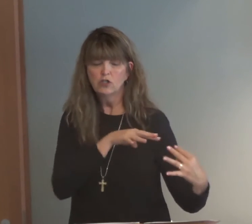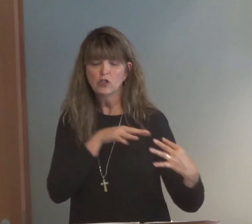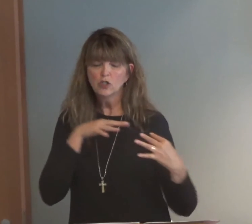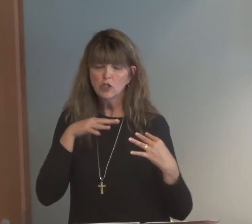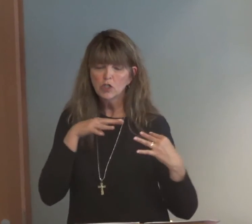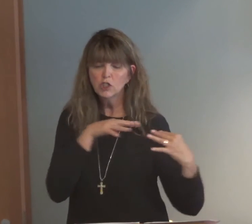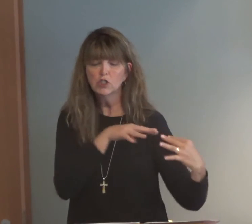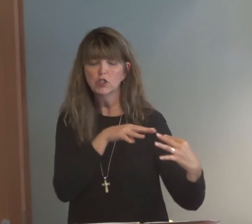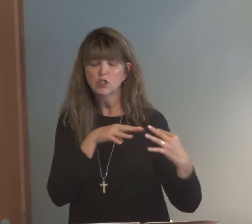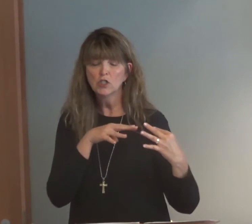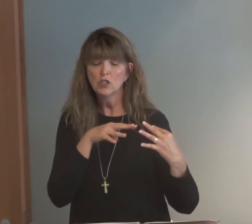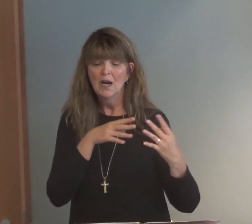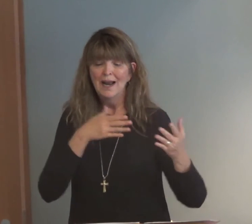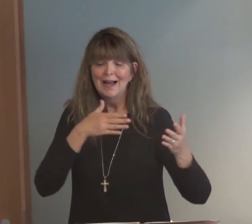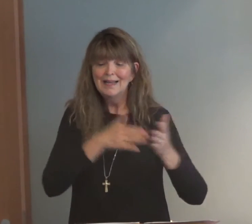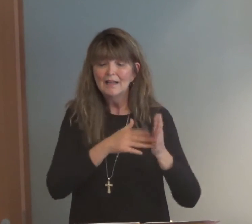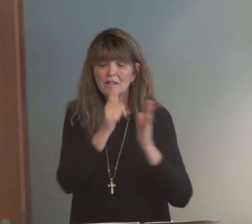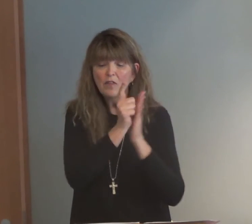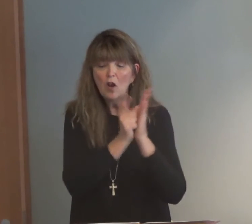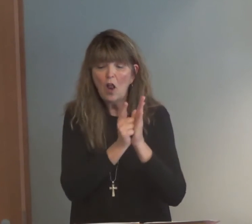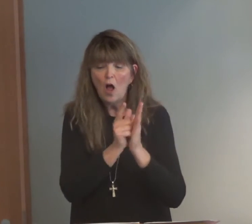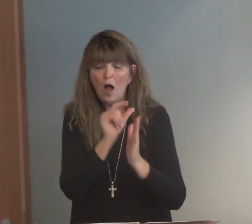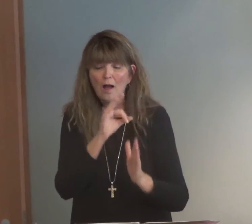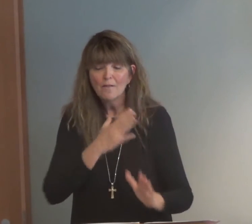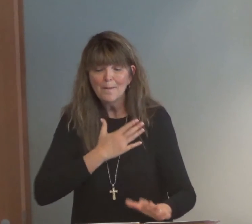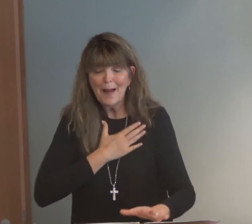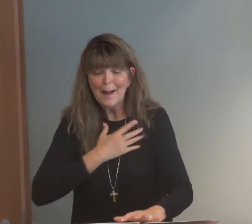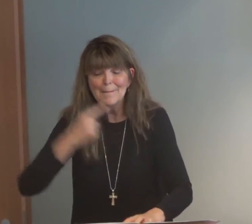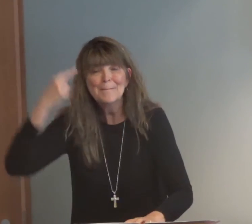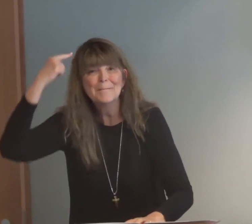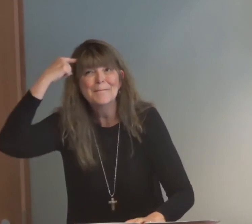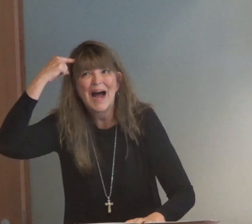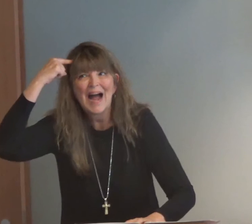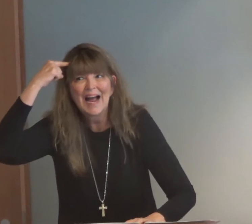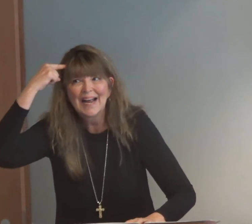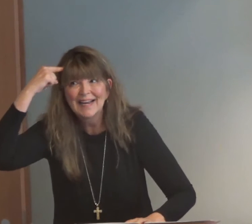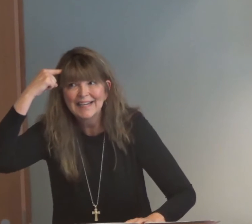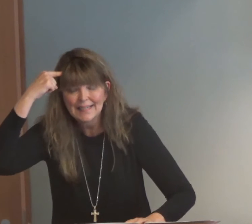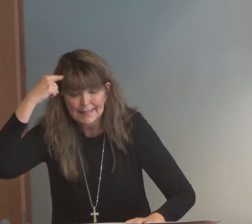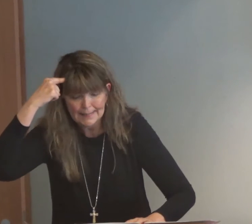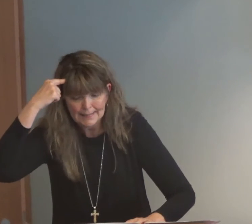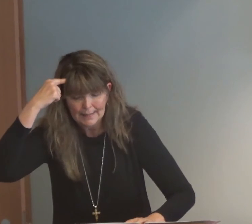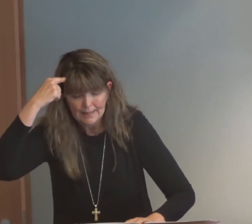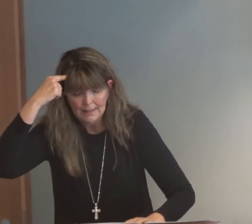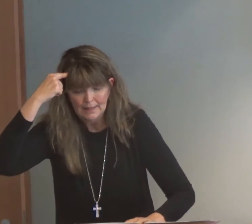that is in conflict. And I'm struggling against the law of my mind.